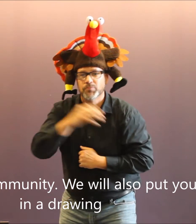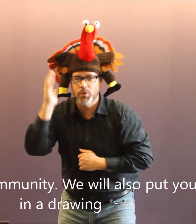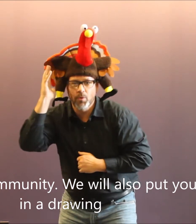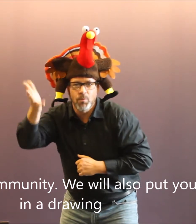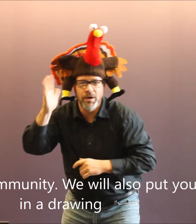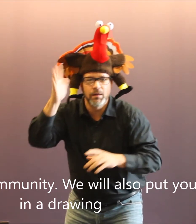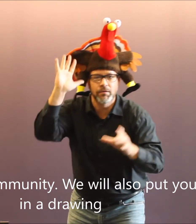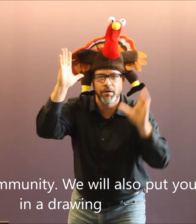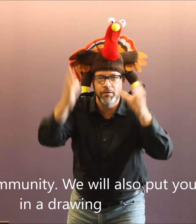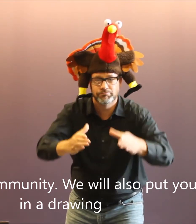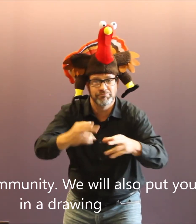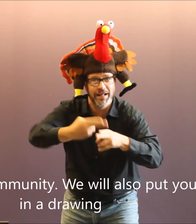community.